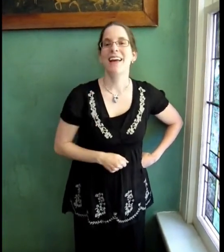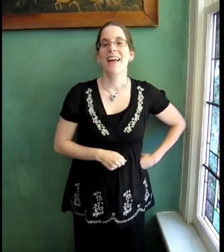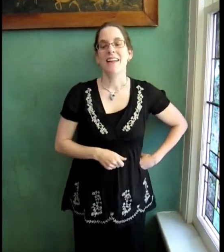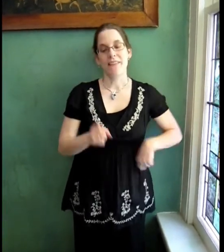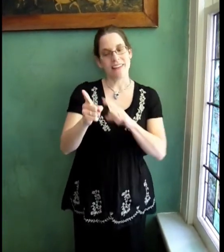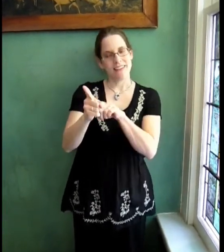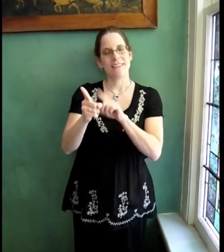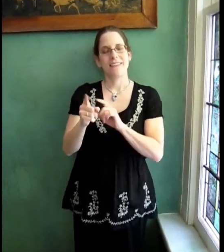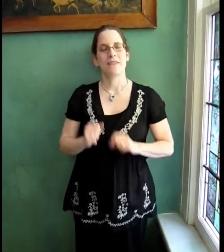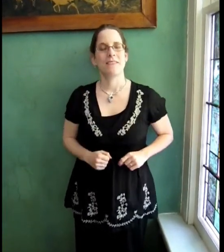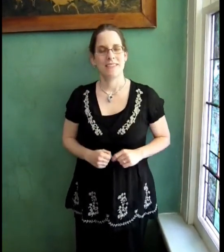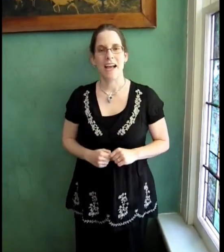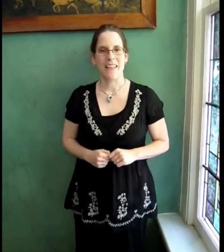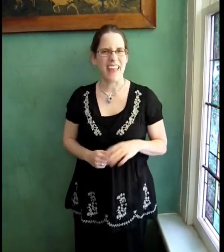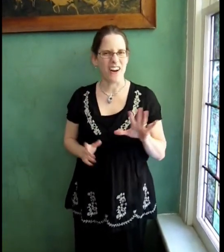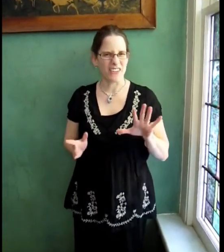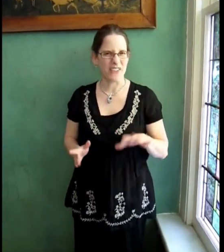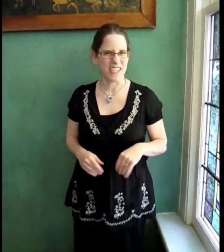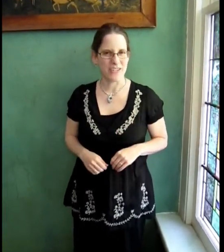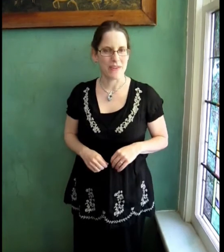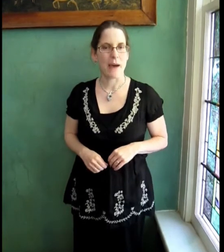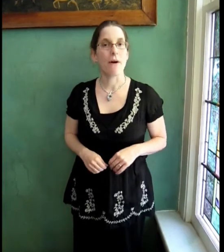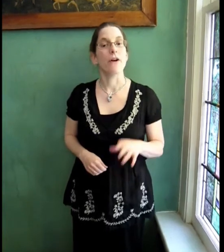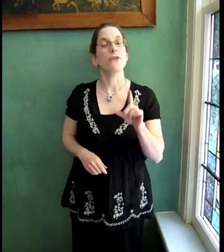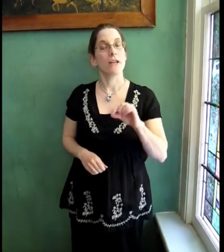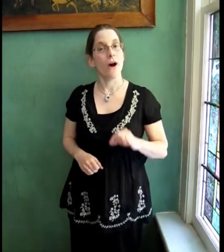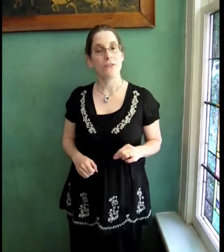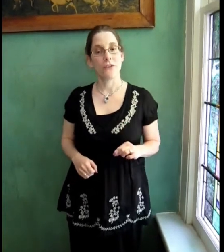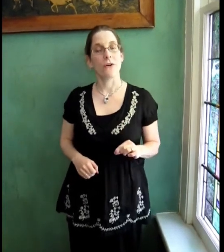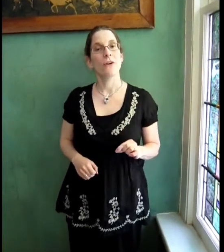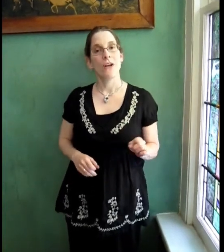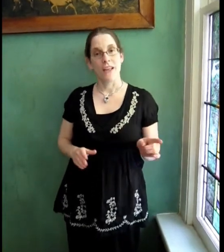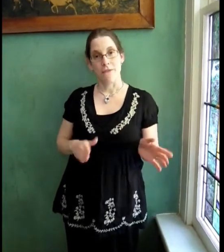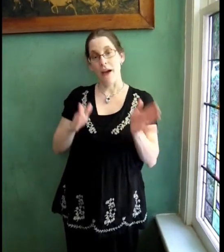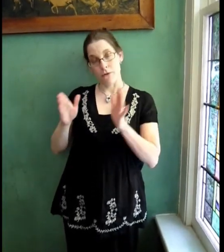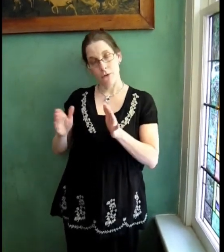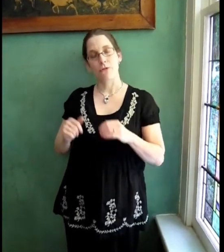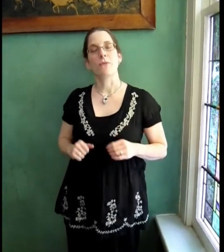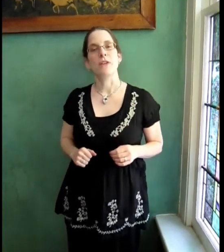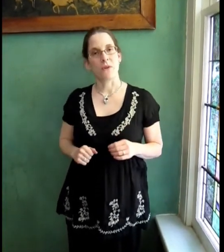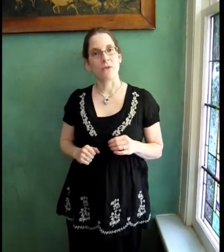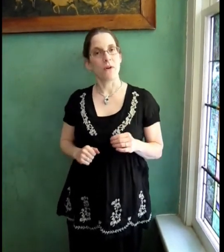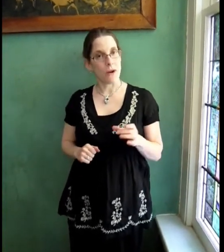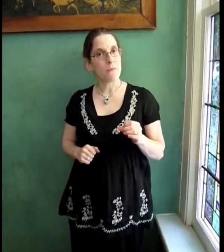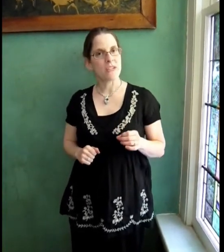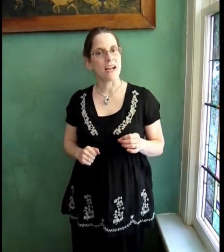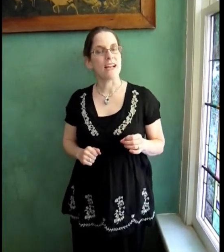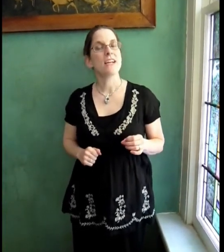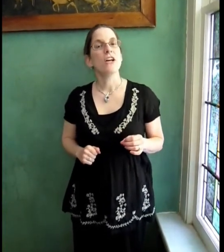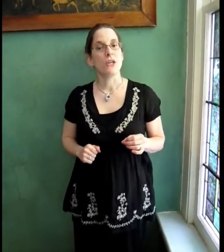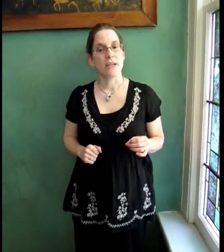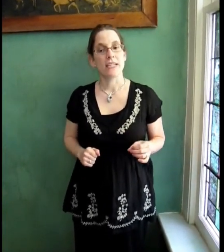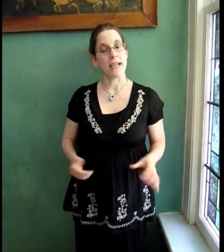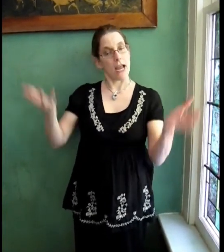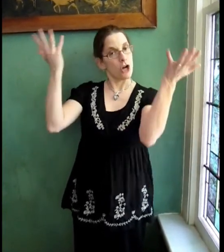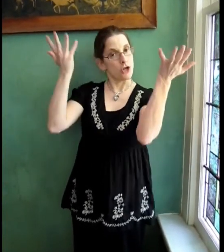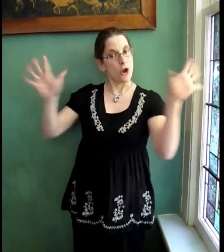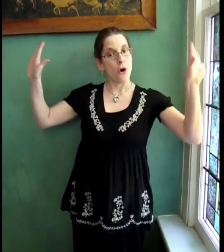Now that's the sign that they all know to do with that part. You can also, if you have an older group and you want to incorporate more signs, you can say, no